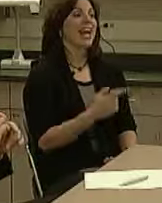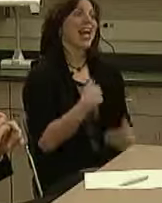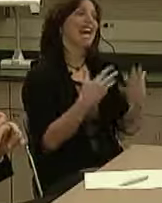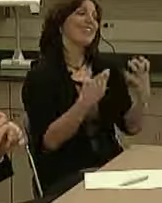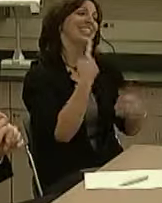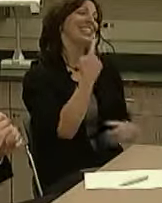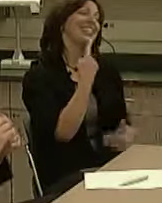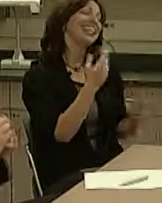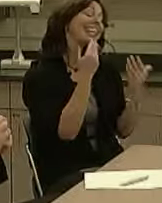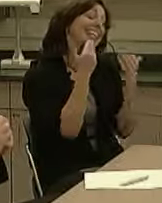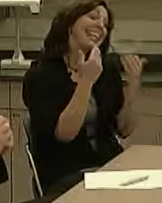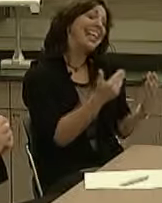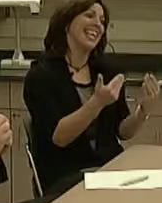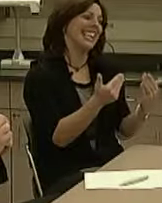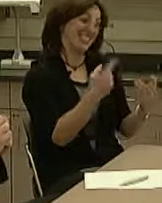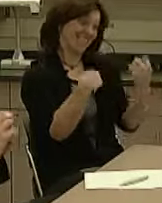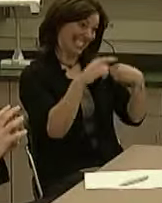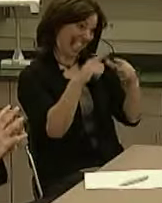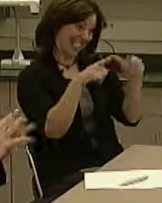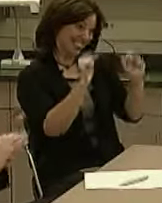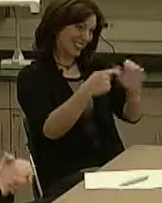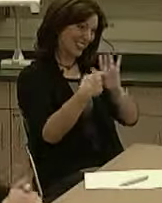you in sign language. Could you show me how to do that?